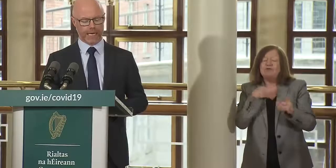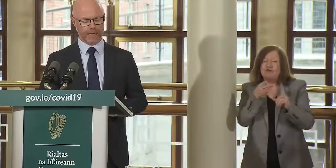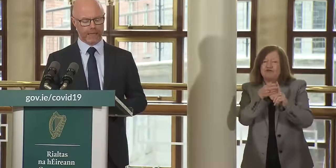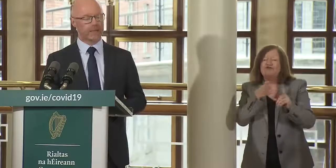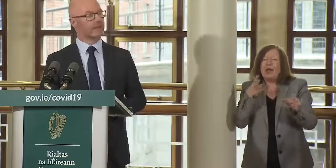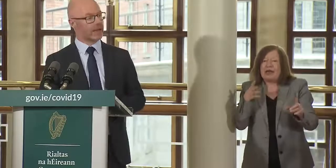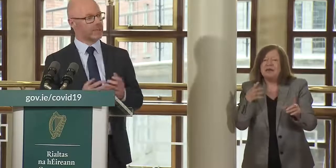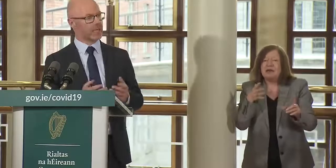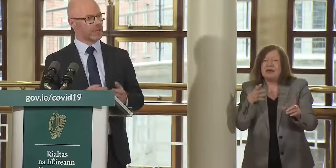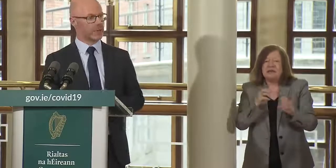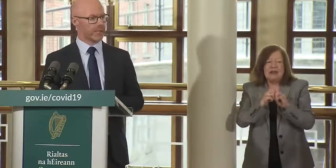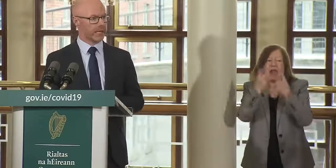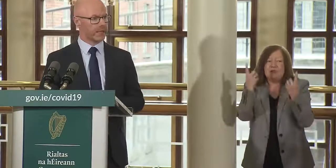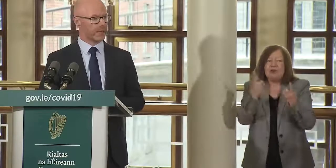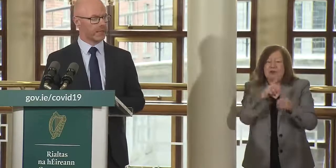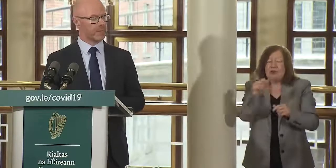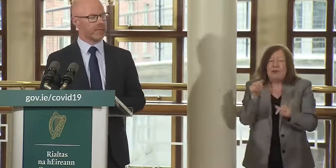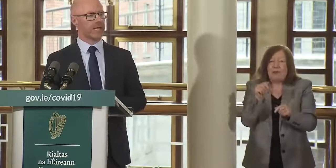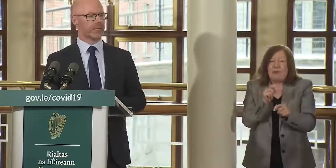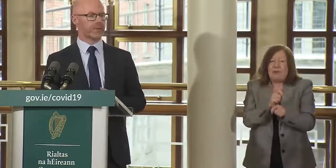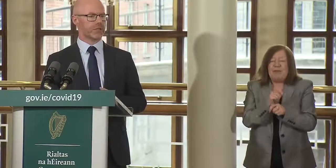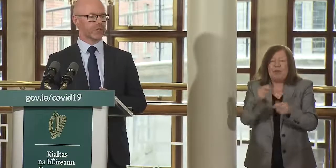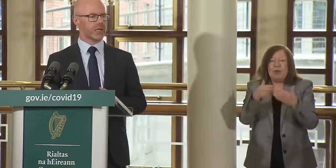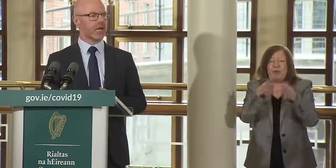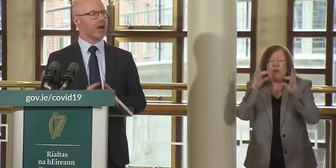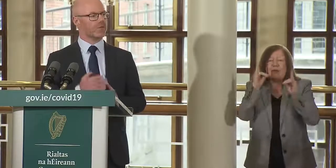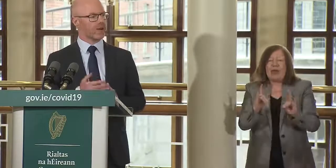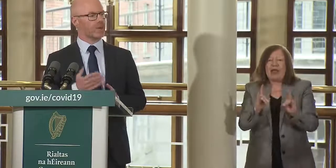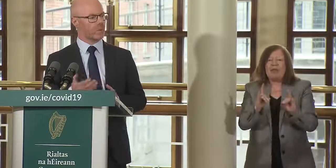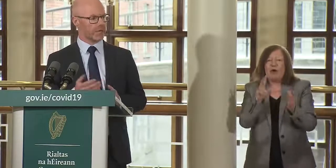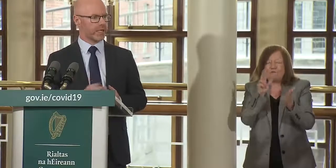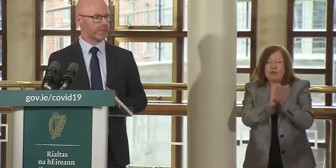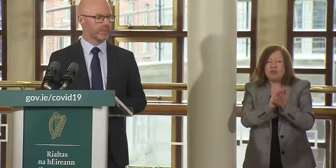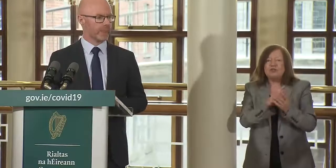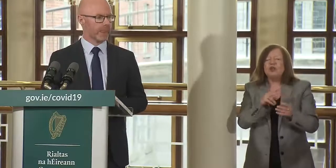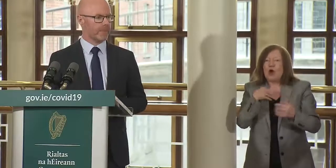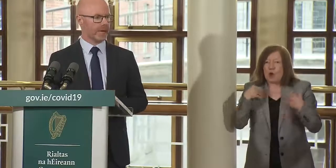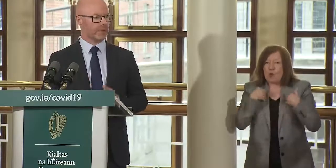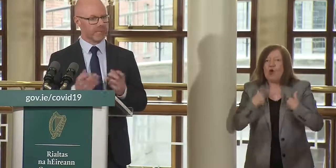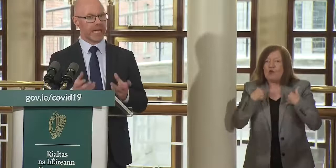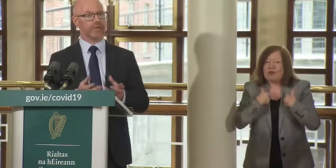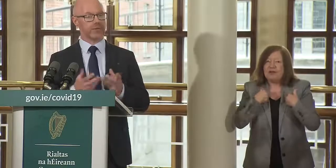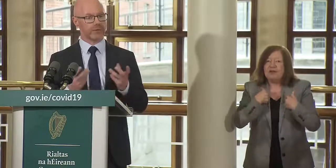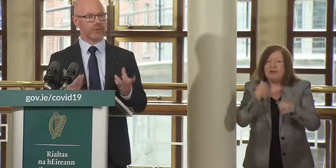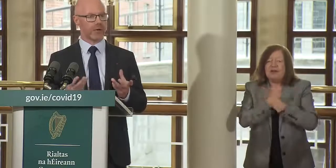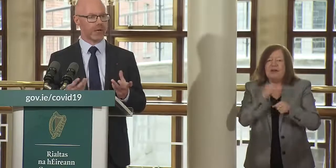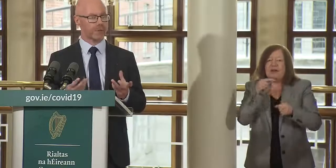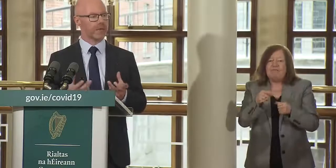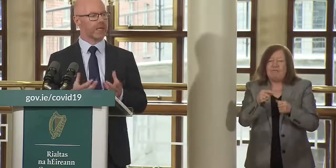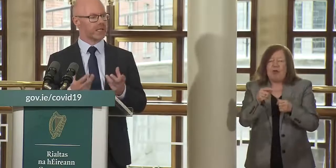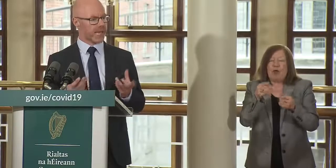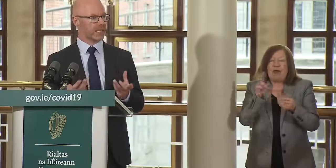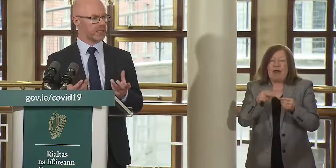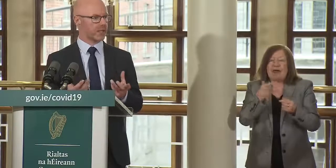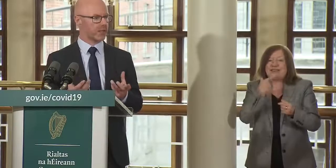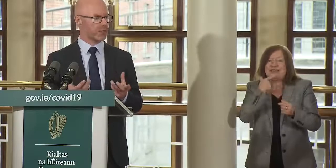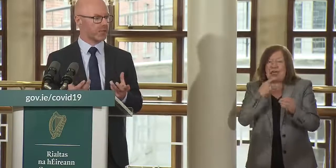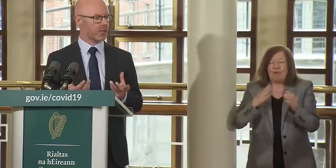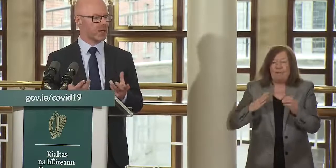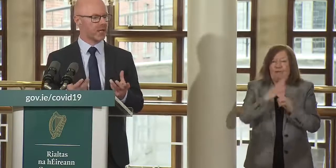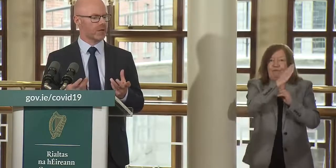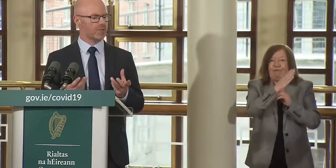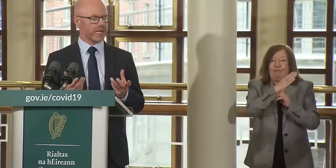uh that everybody is doing that the the public health officials are very worried about the potential for a second